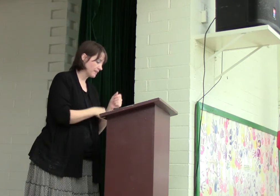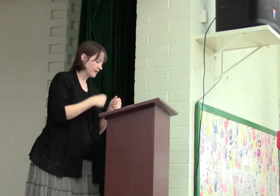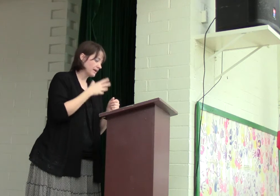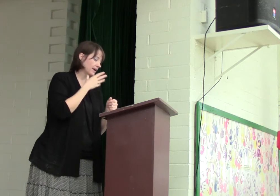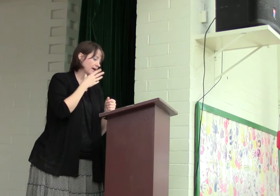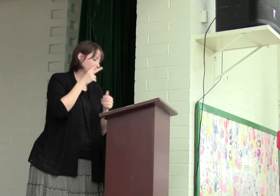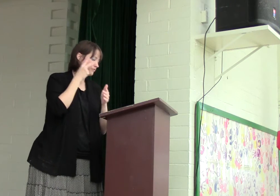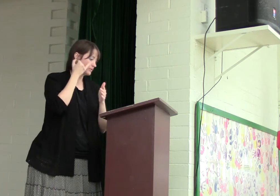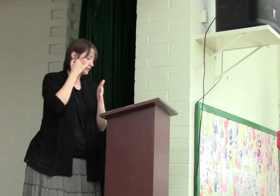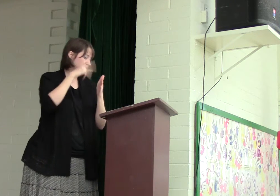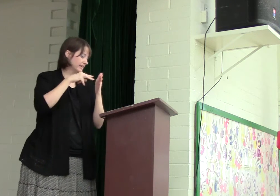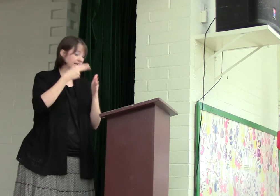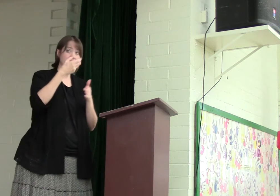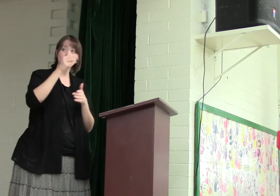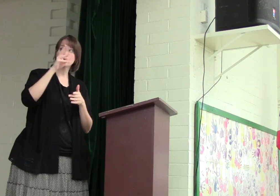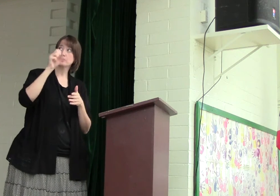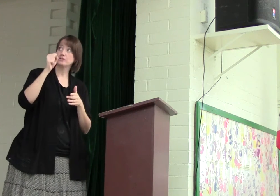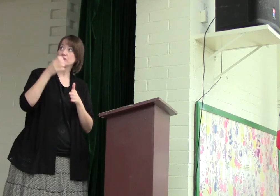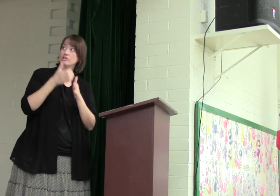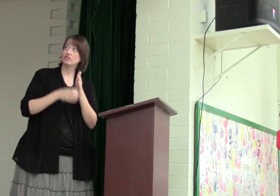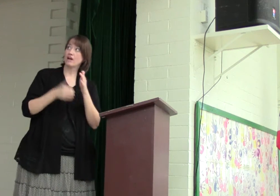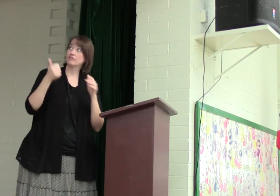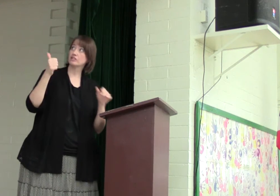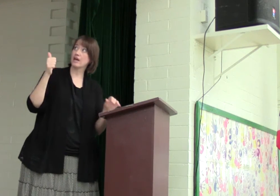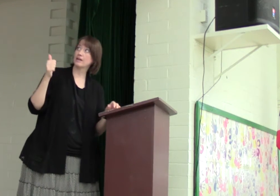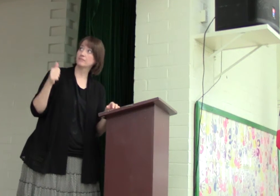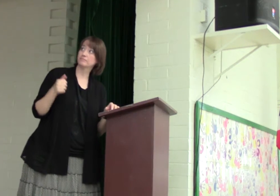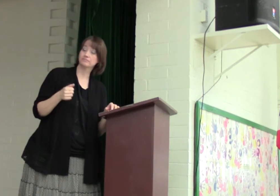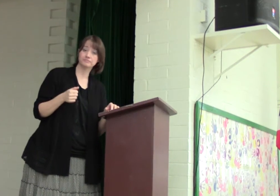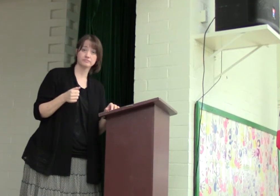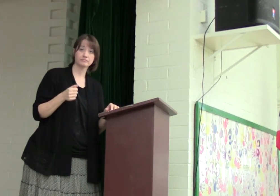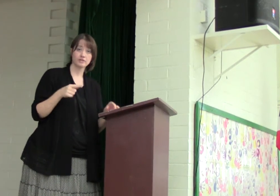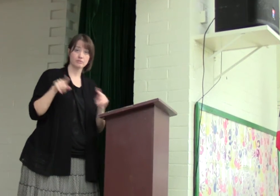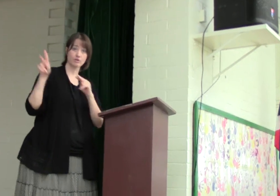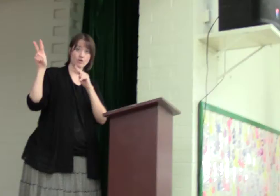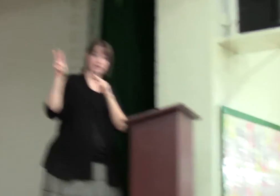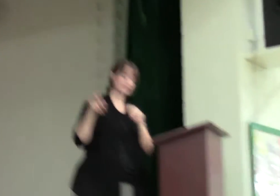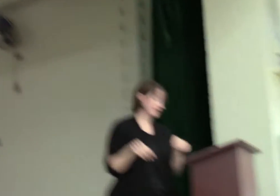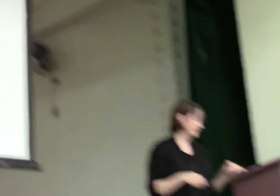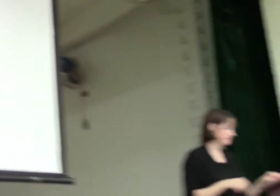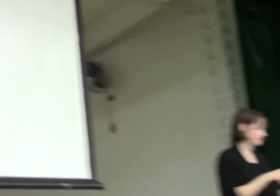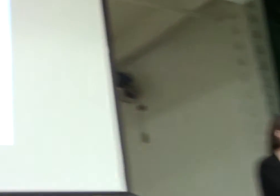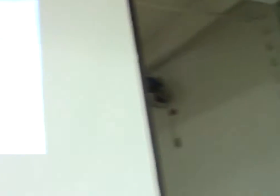And if we read in Hebrews chapter 10, but look up there for a minute,